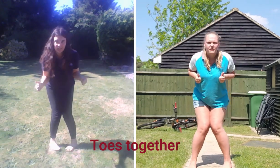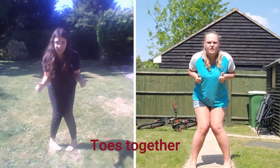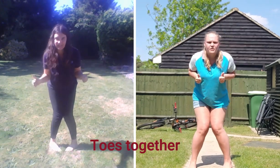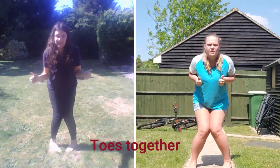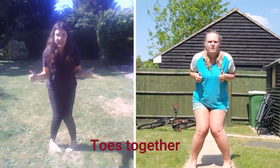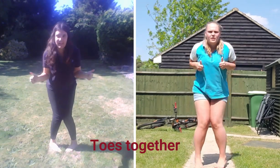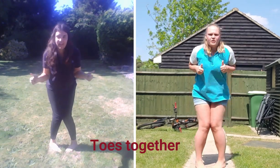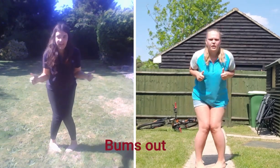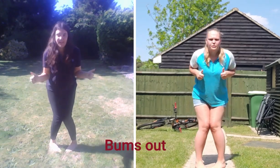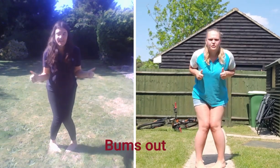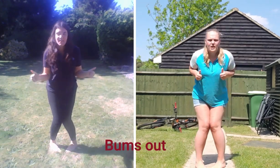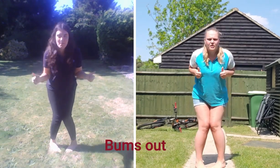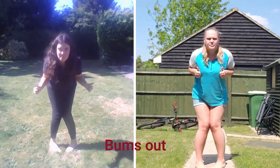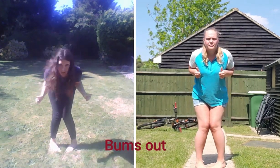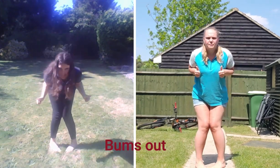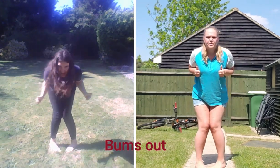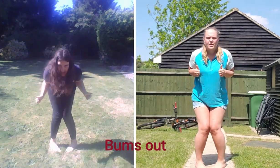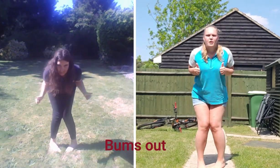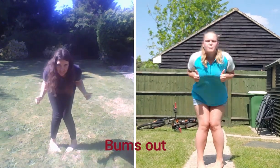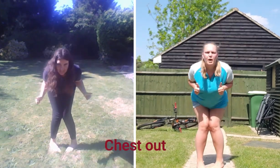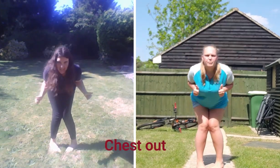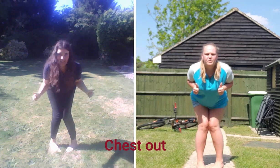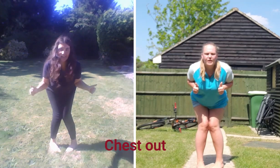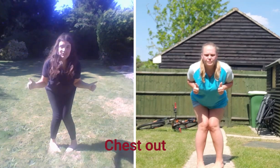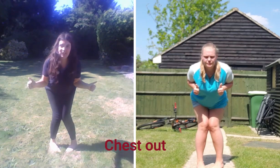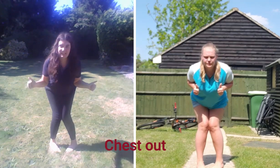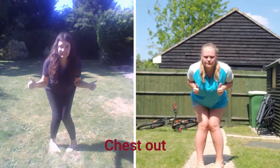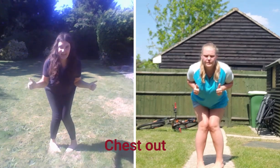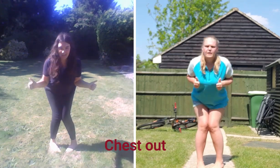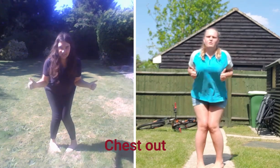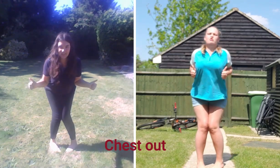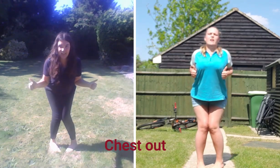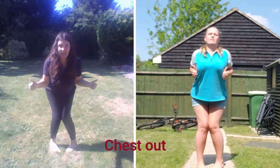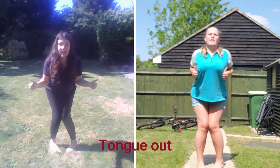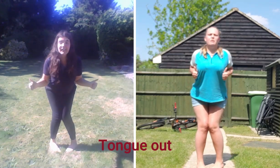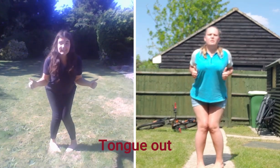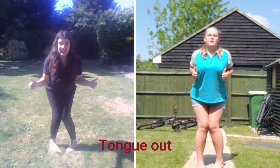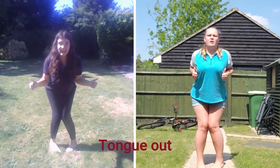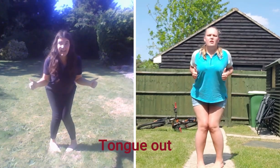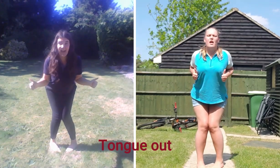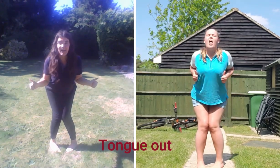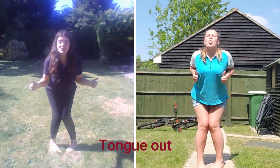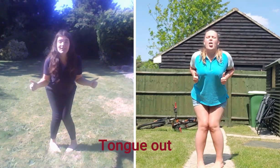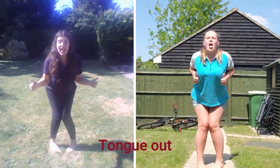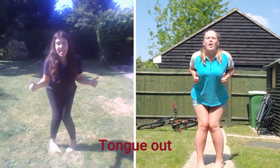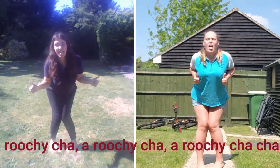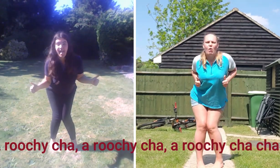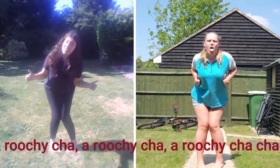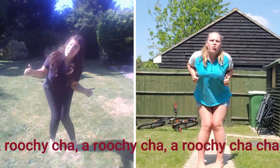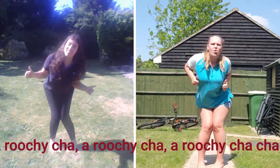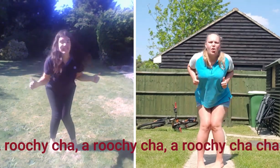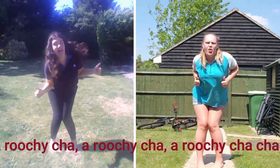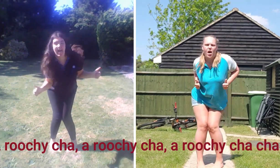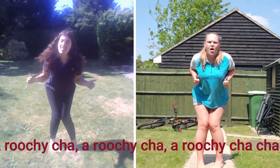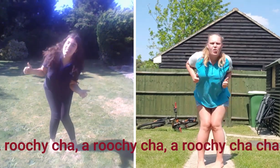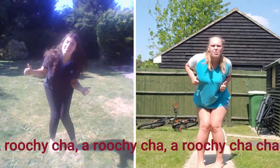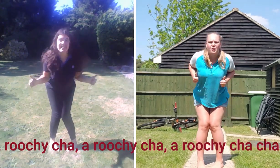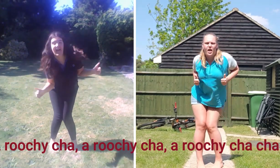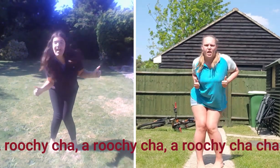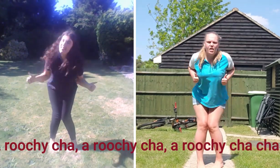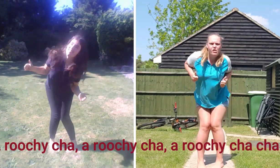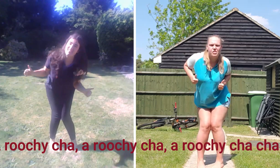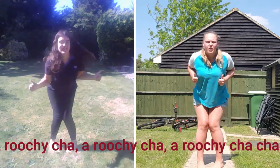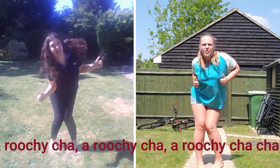Knees together. Toes together. Toes together. Bump out. Bums out. Chest out. Chest out. Tongue out. Aroo-cha-cha.